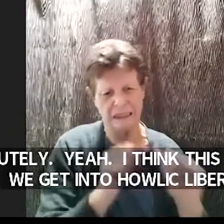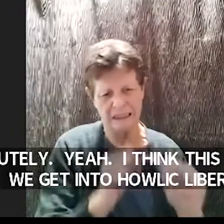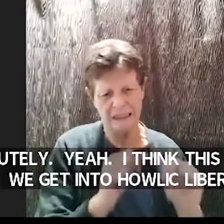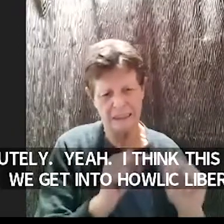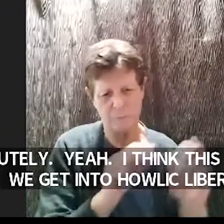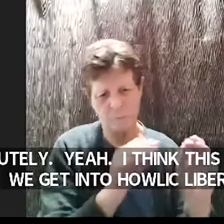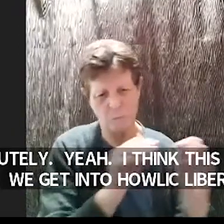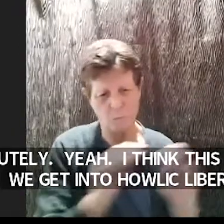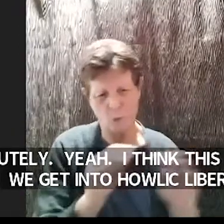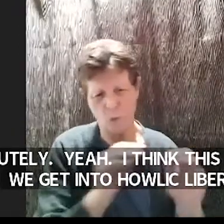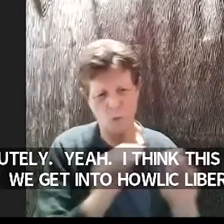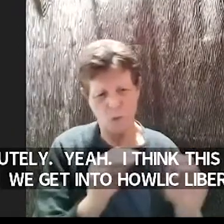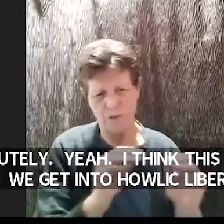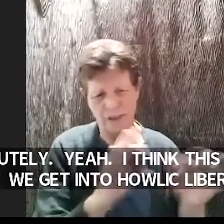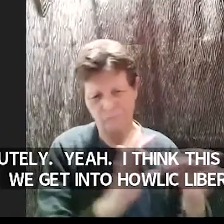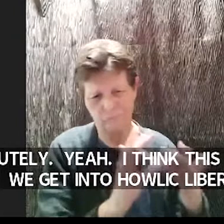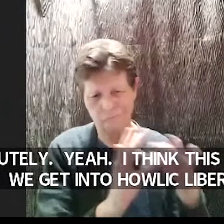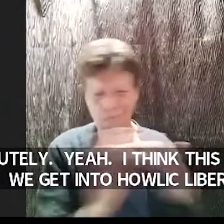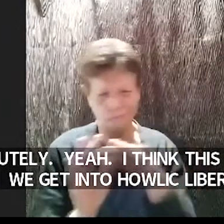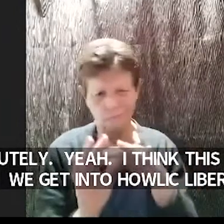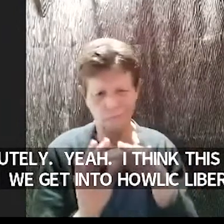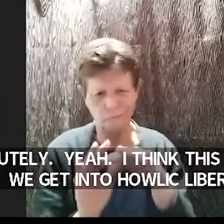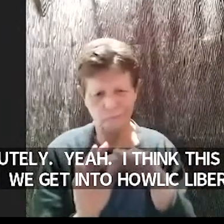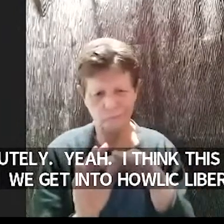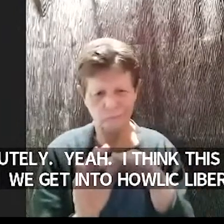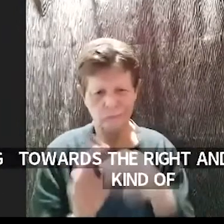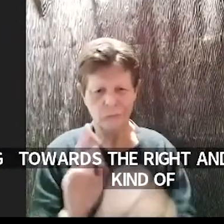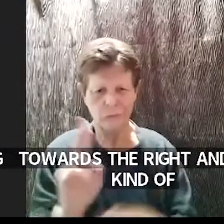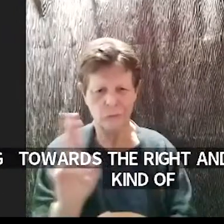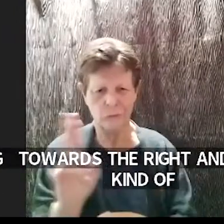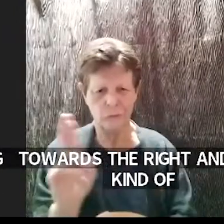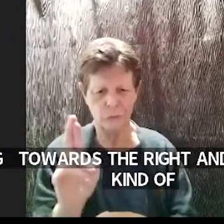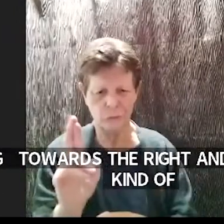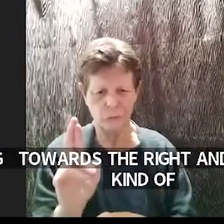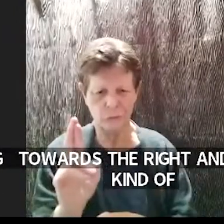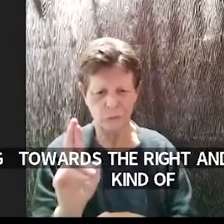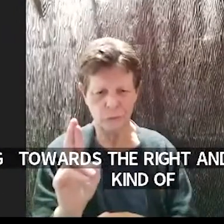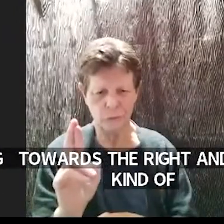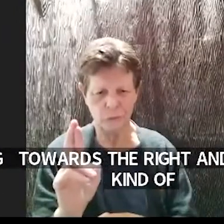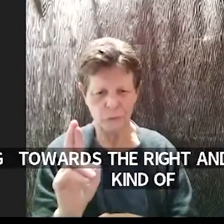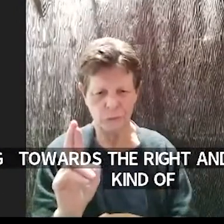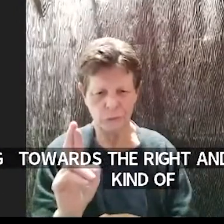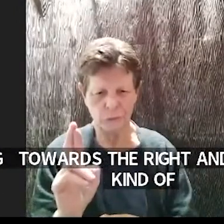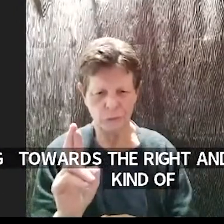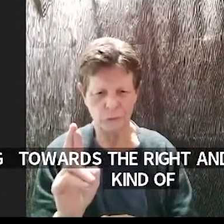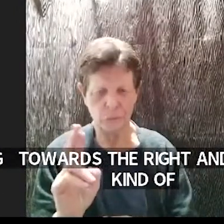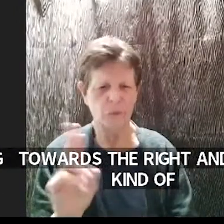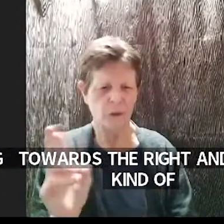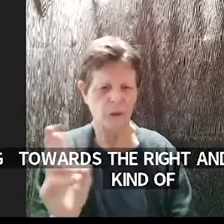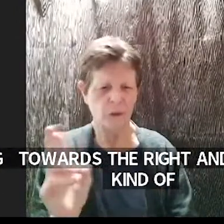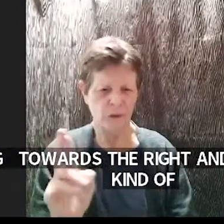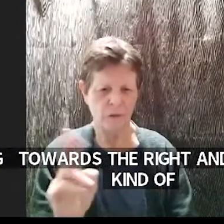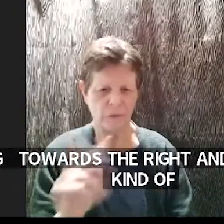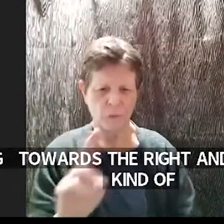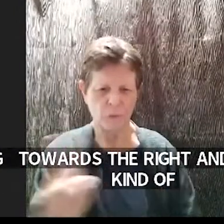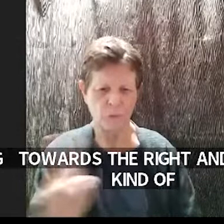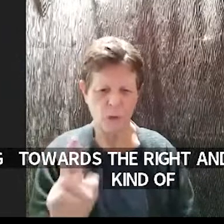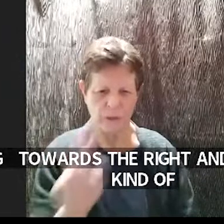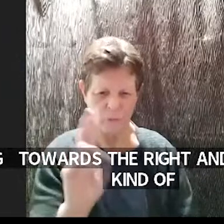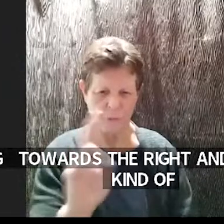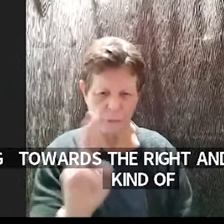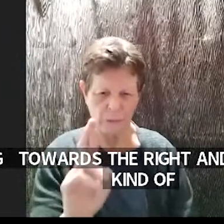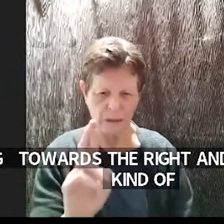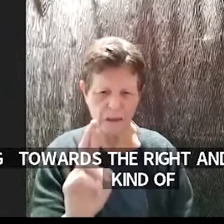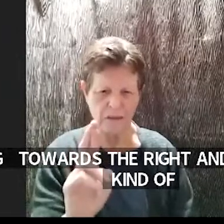uh so-called leftism with it um and i mean obviously a lot of liberalism posits